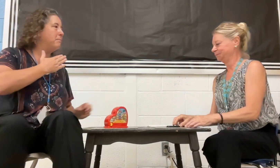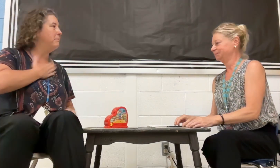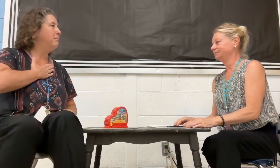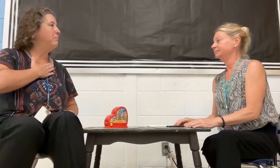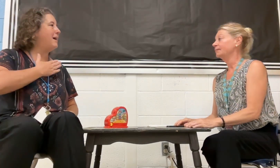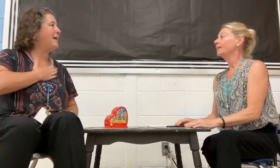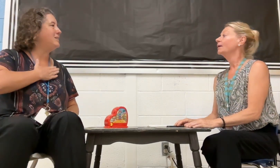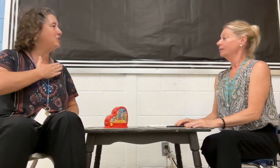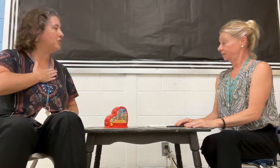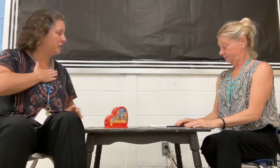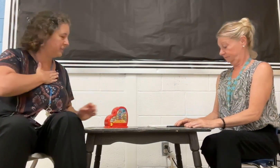My turn.